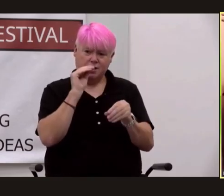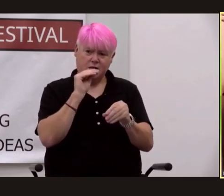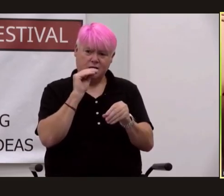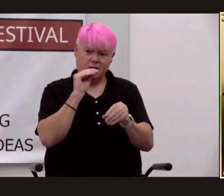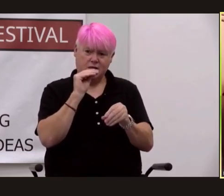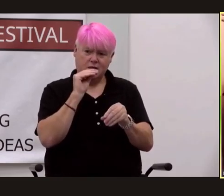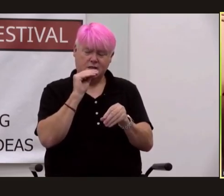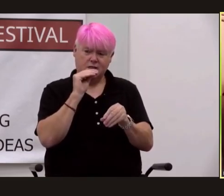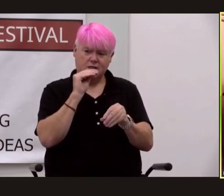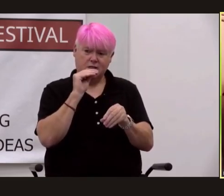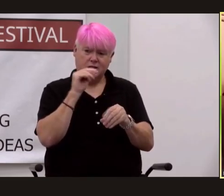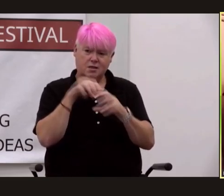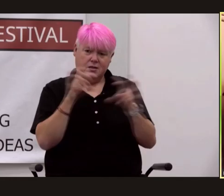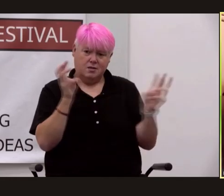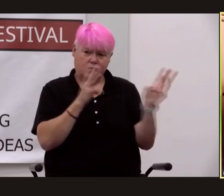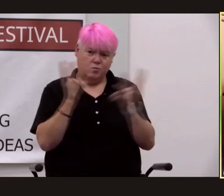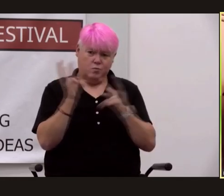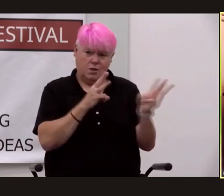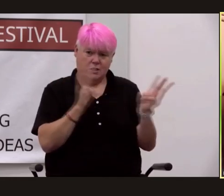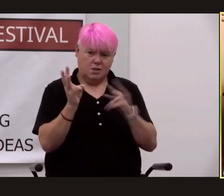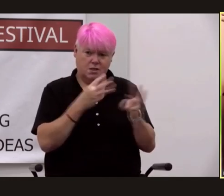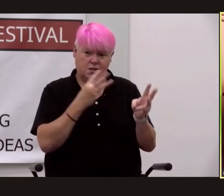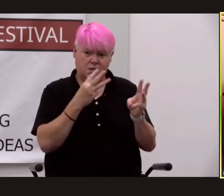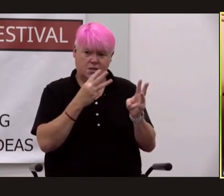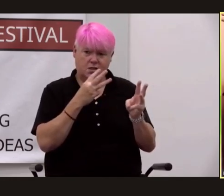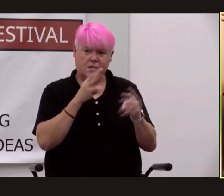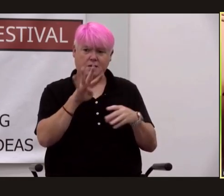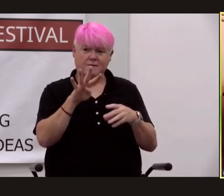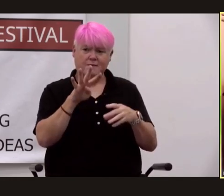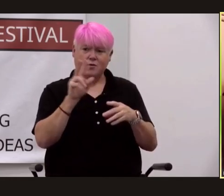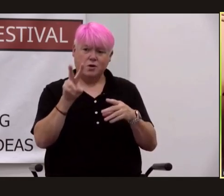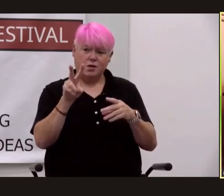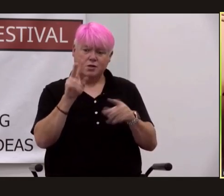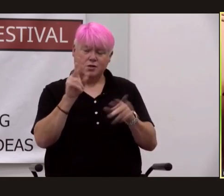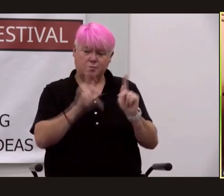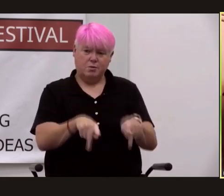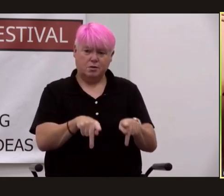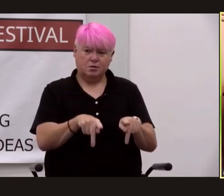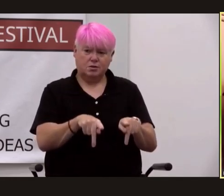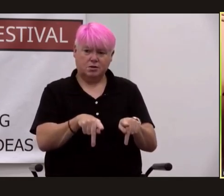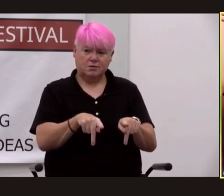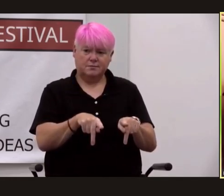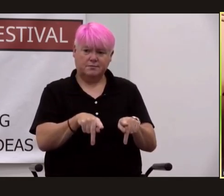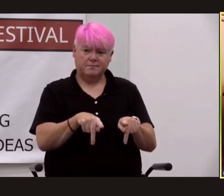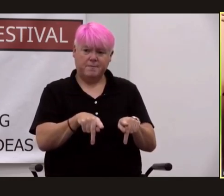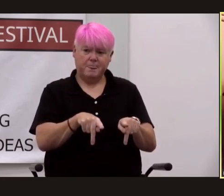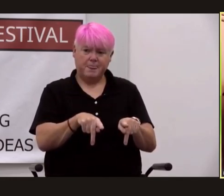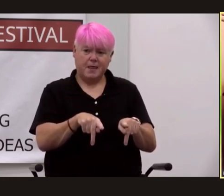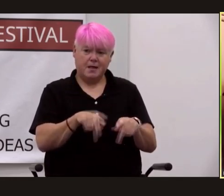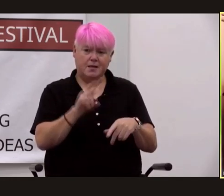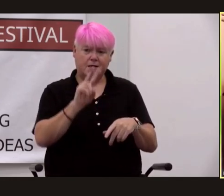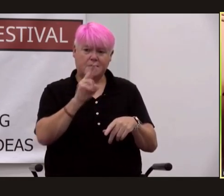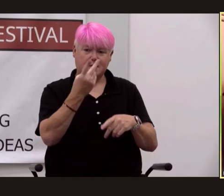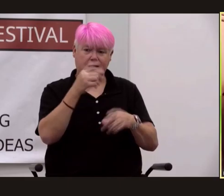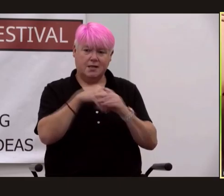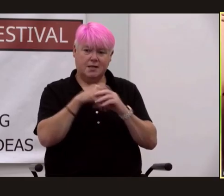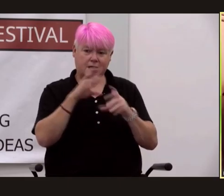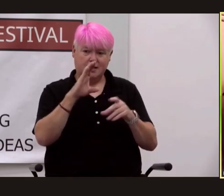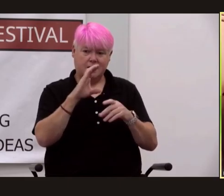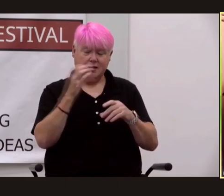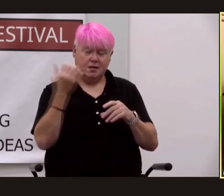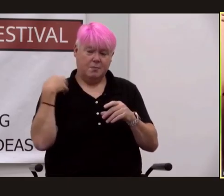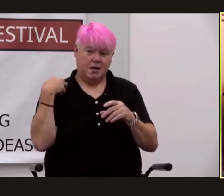william deke parsons the 42 year old head of the ordinance division and second in command here at los alamos